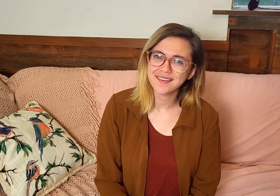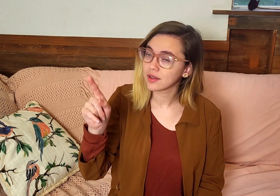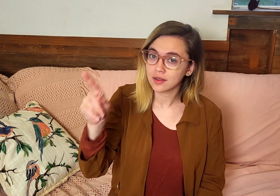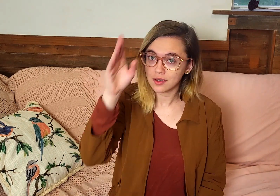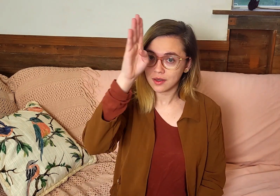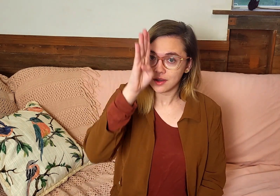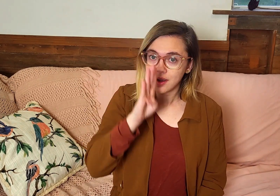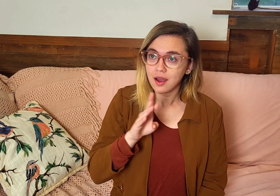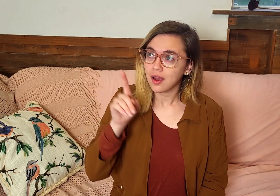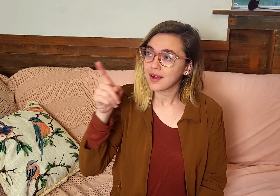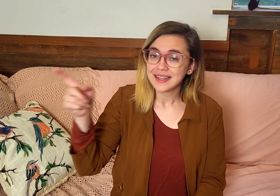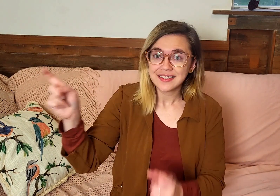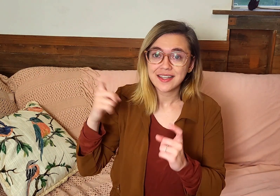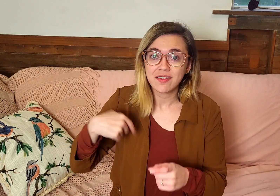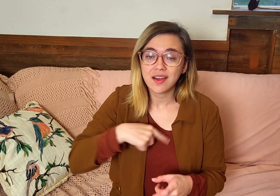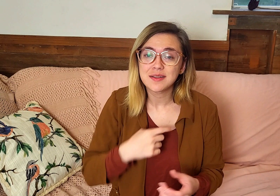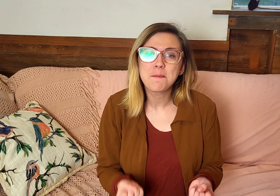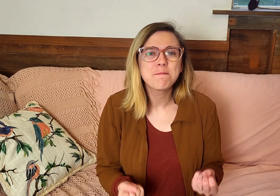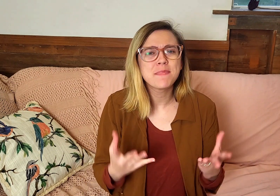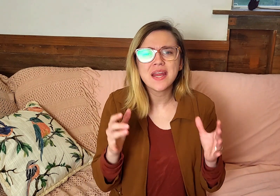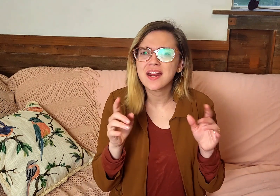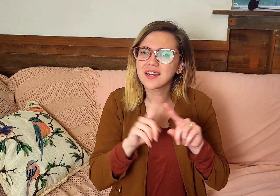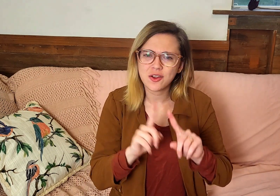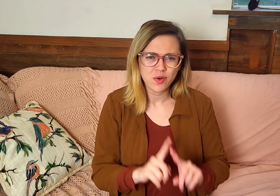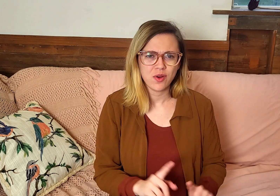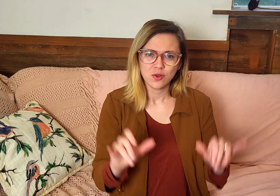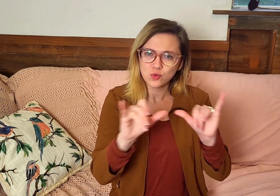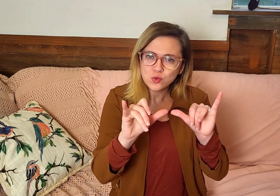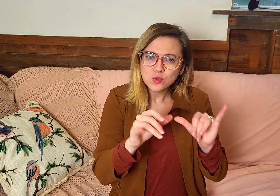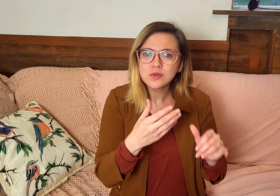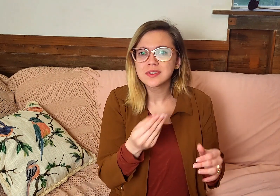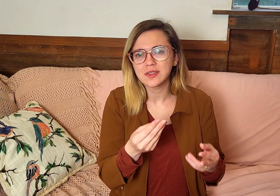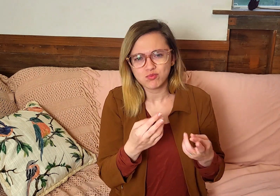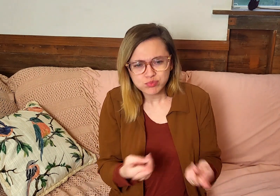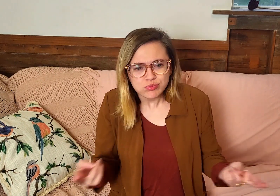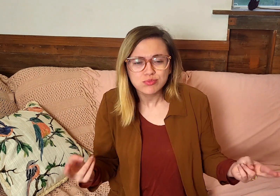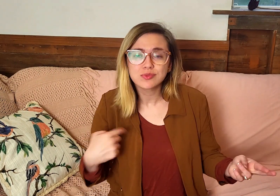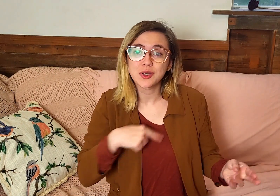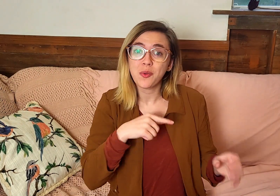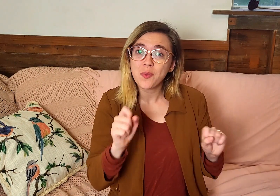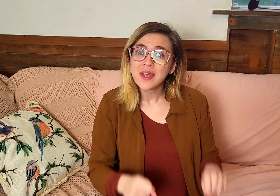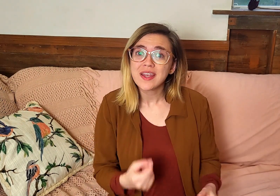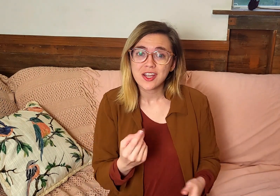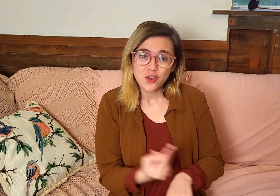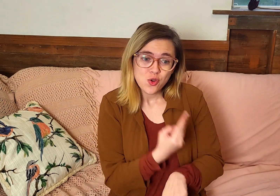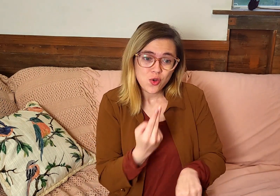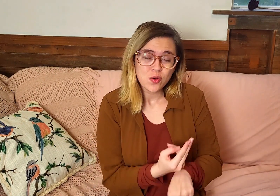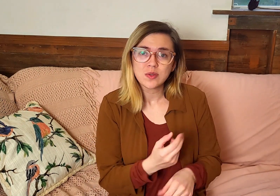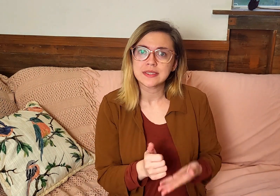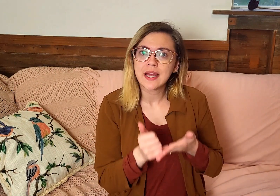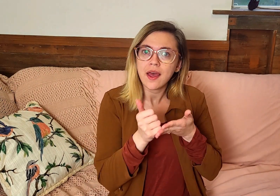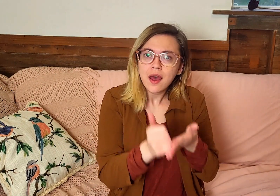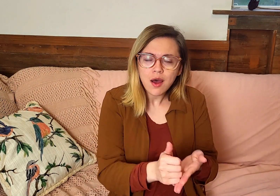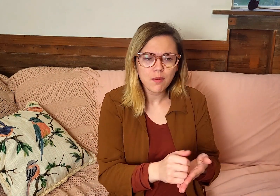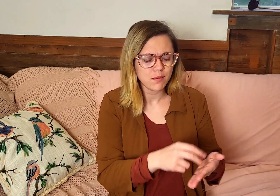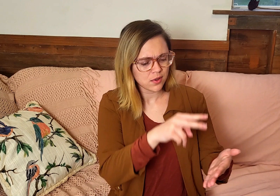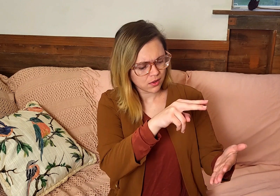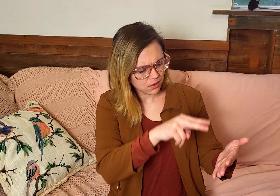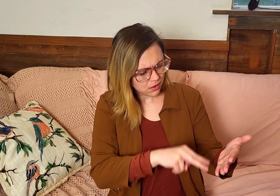deeper relationship with God. and God He gives us so many different tools and resources that we are